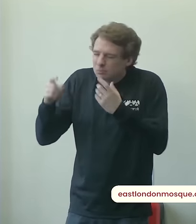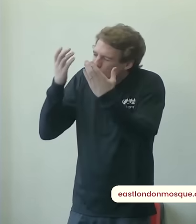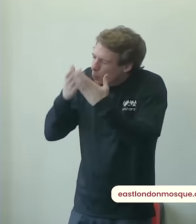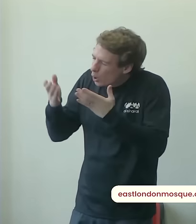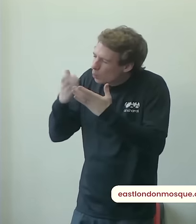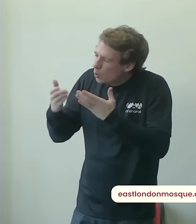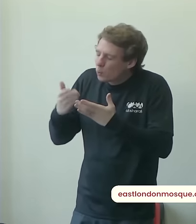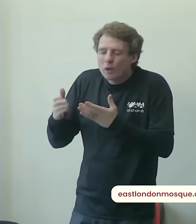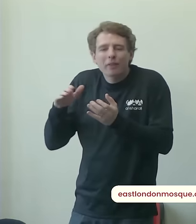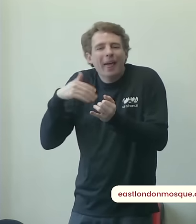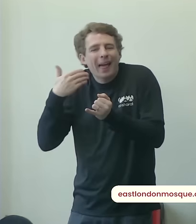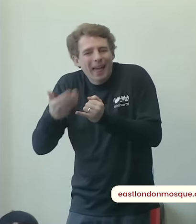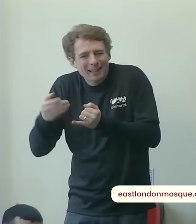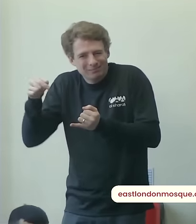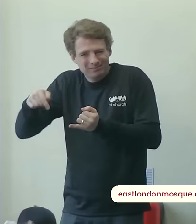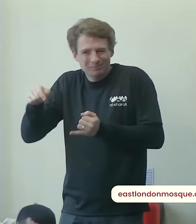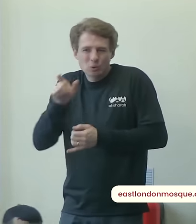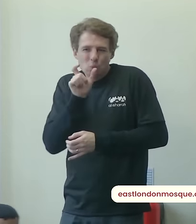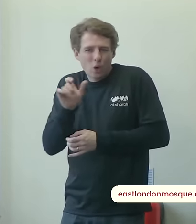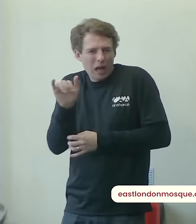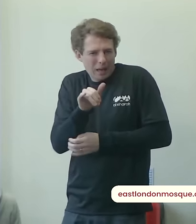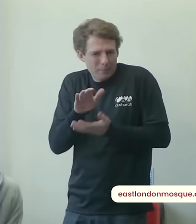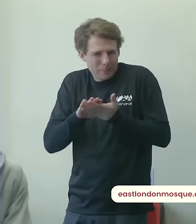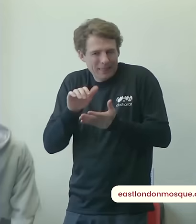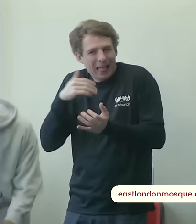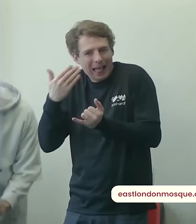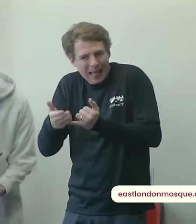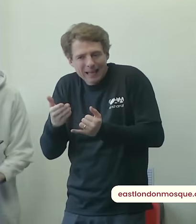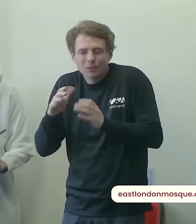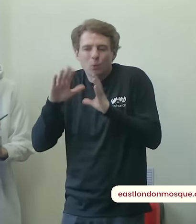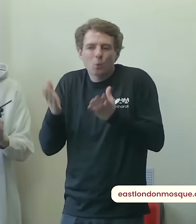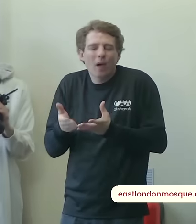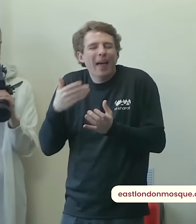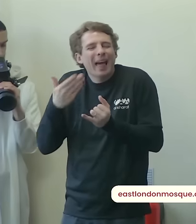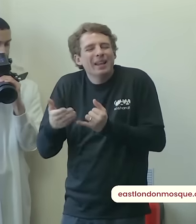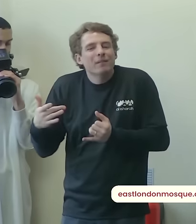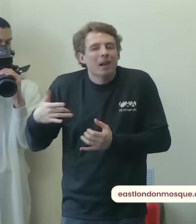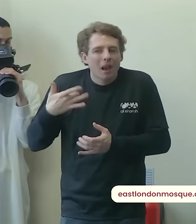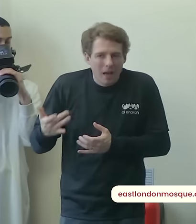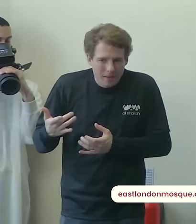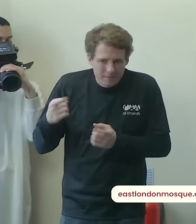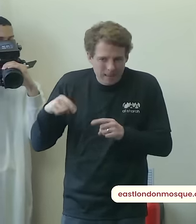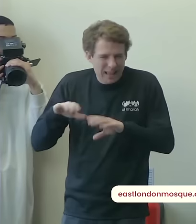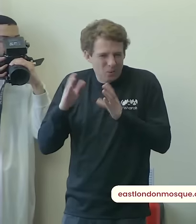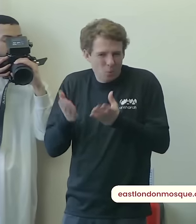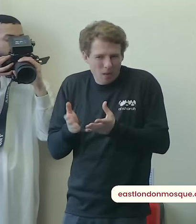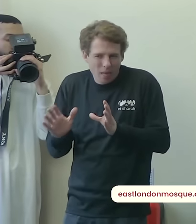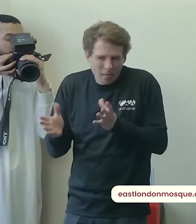so the end of this world is not the end of your life as such the end of this world is not the end of everything in